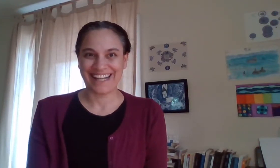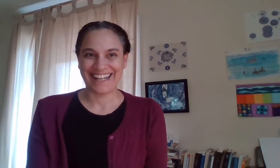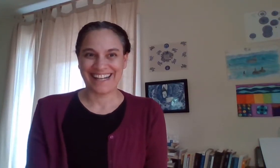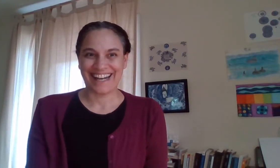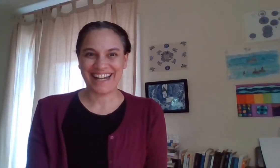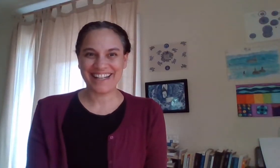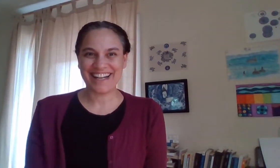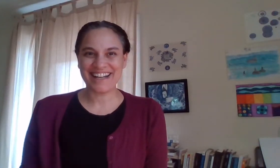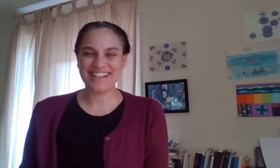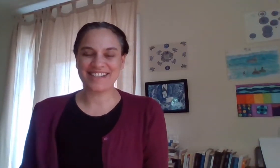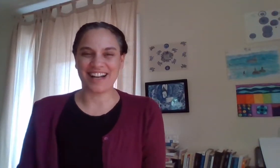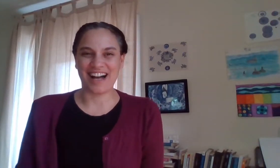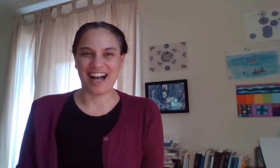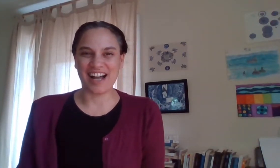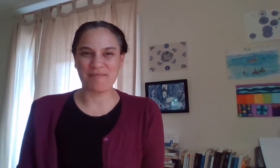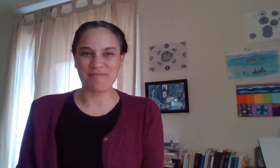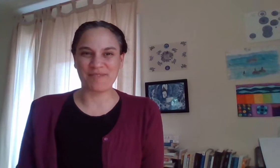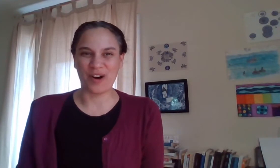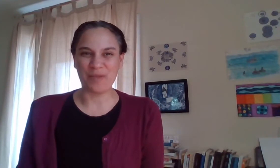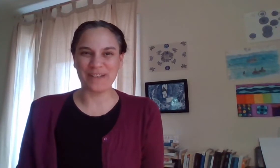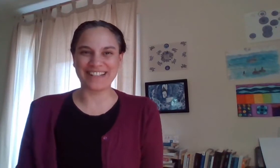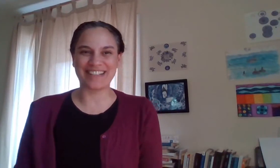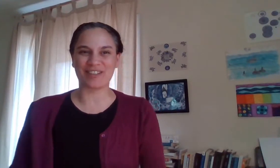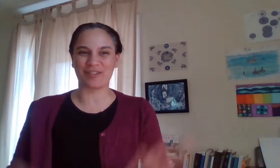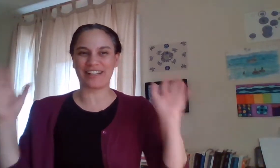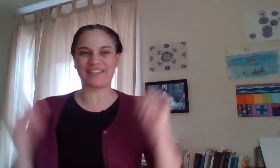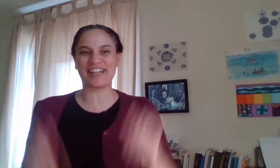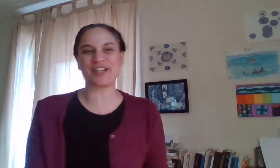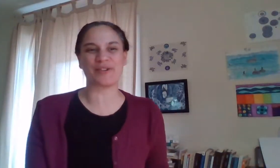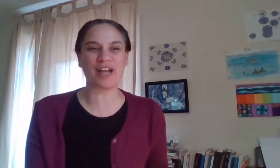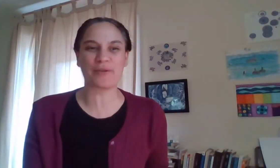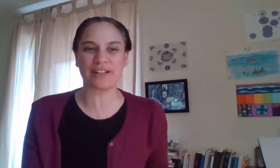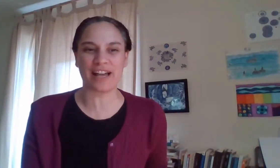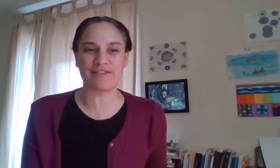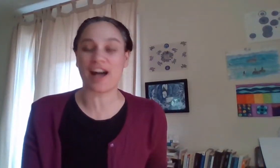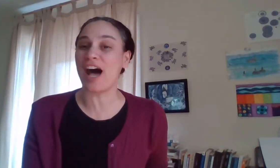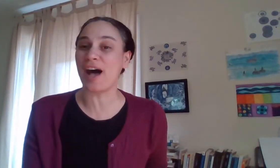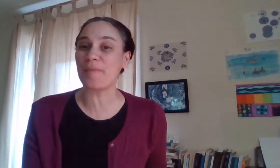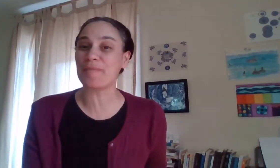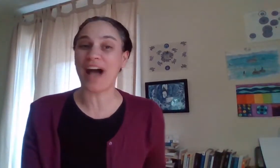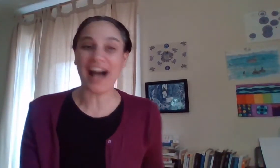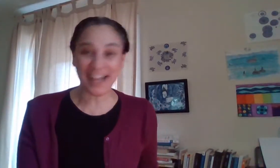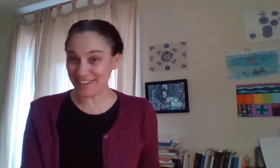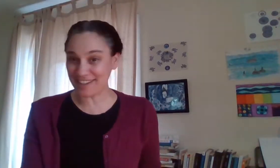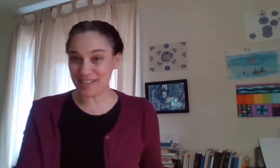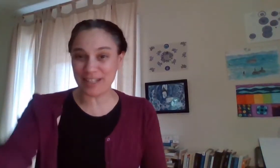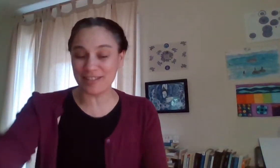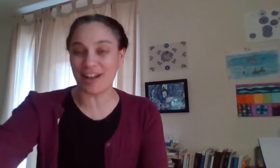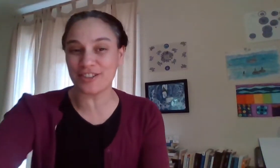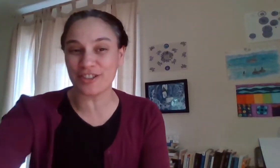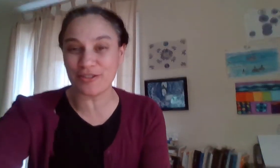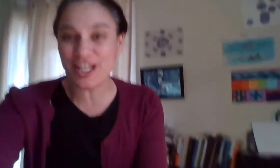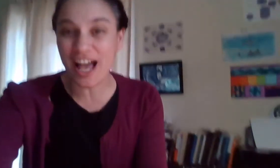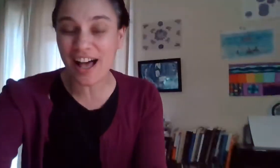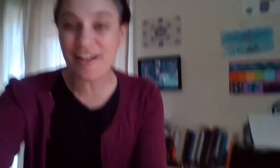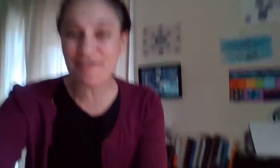hi guys i'm hoping this is already out there you go now we're live um hi this is me dr shalon shakhaf